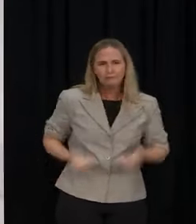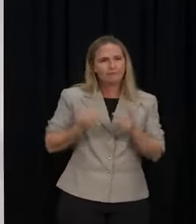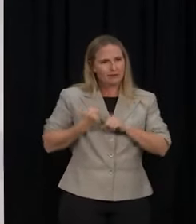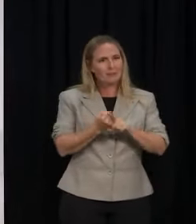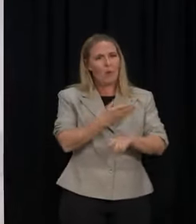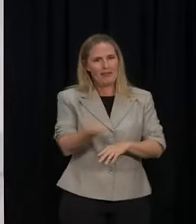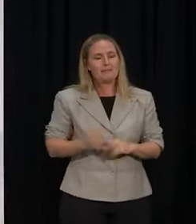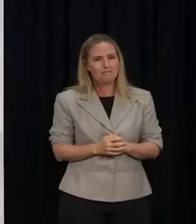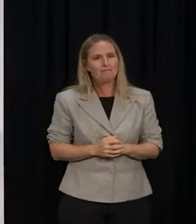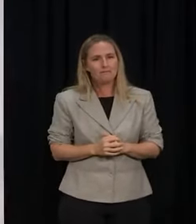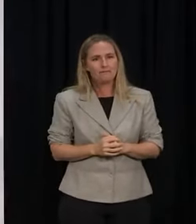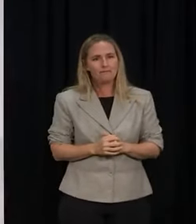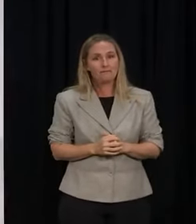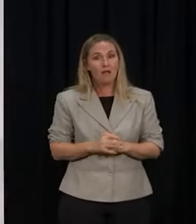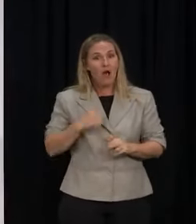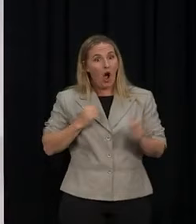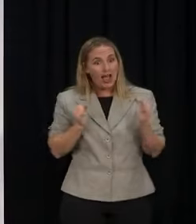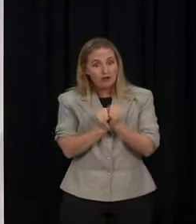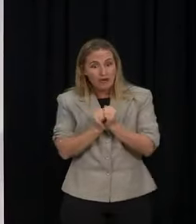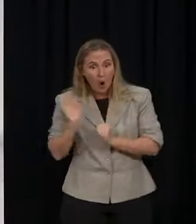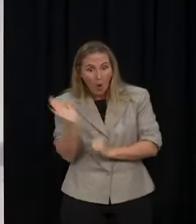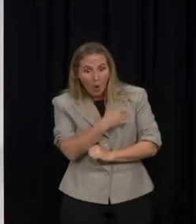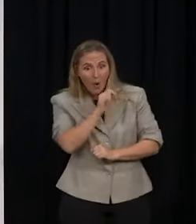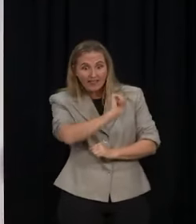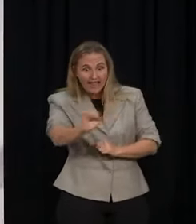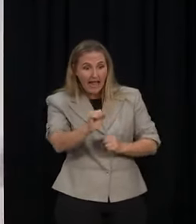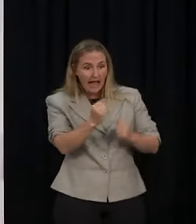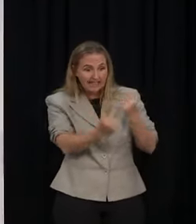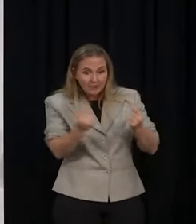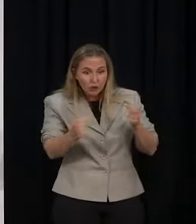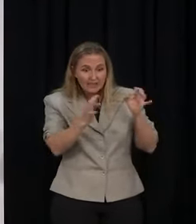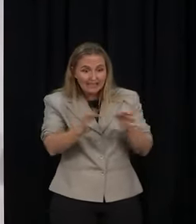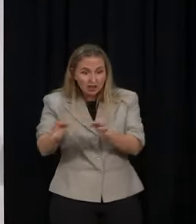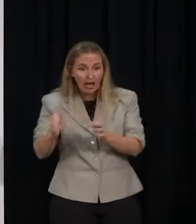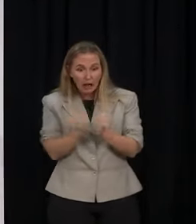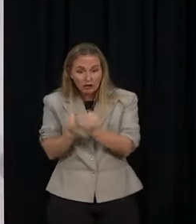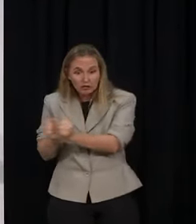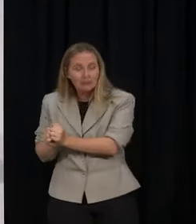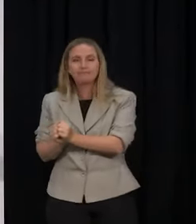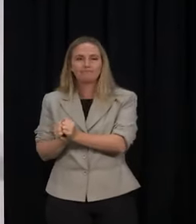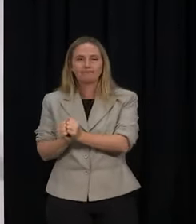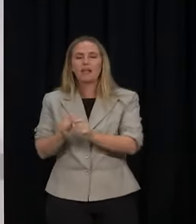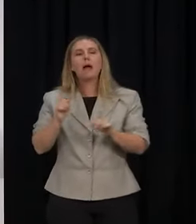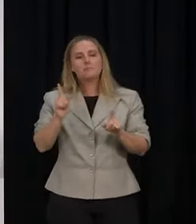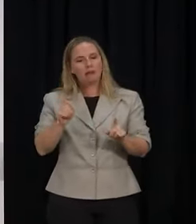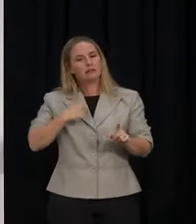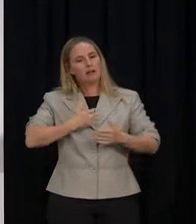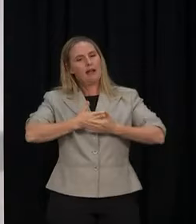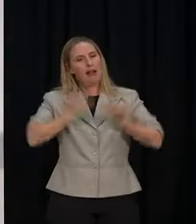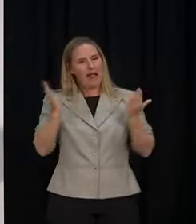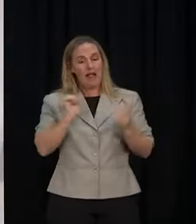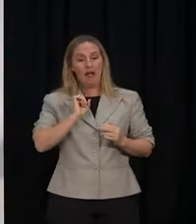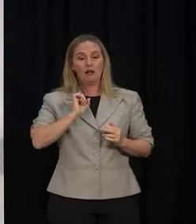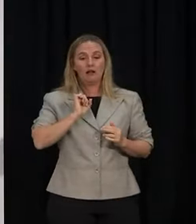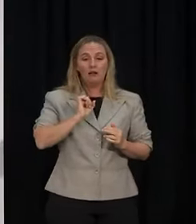understand every operational decision that they take. But we're very clear that those operational decisions will always